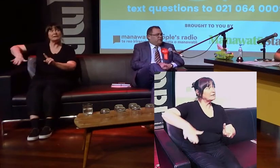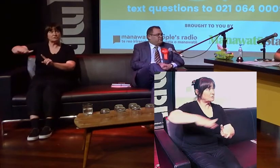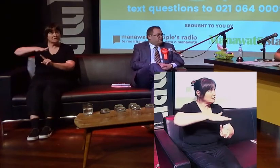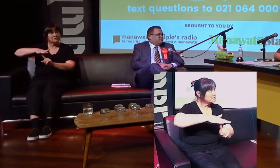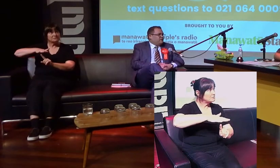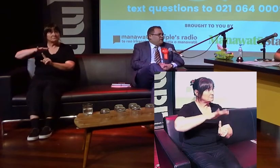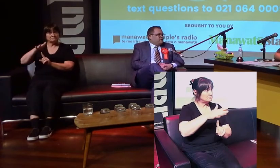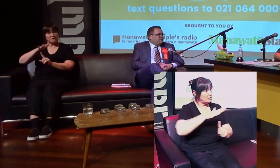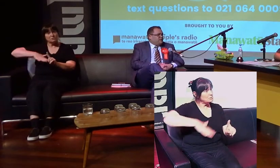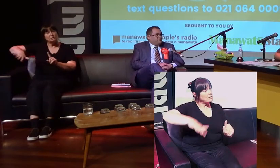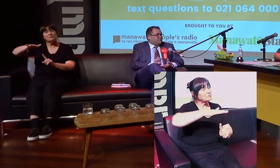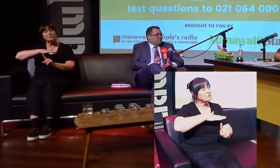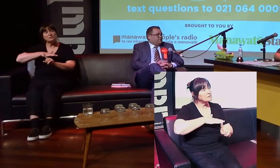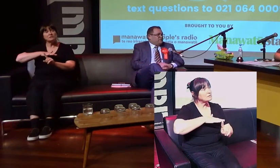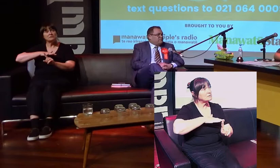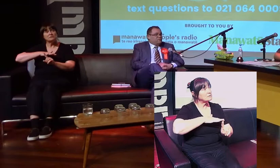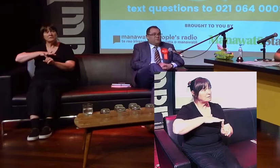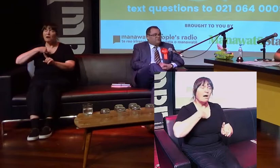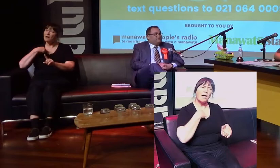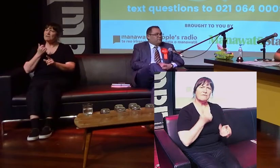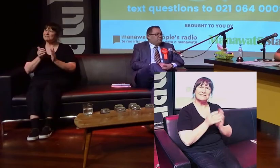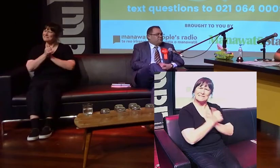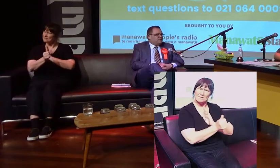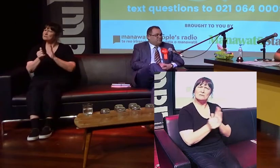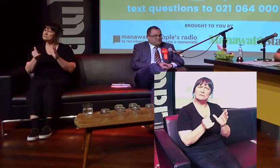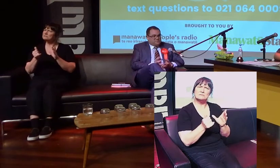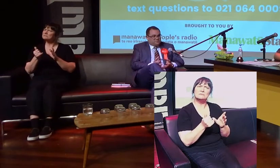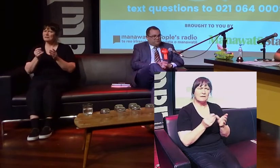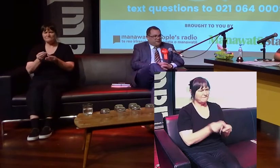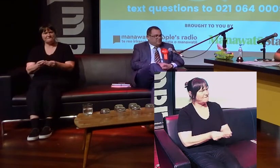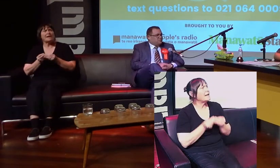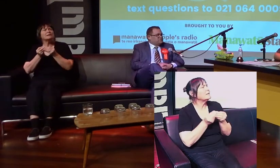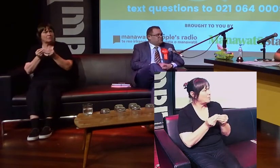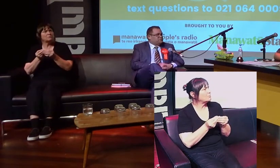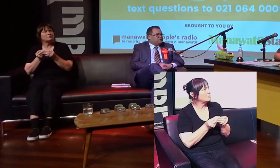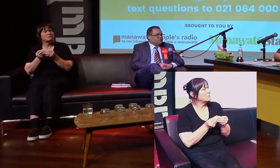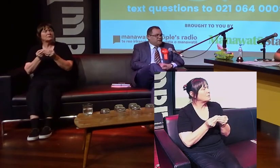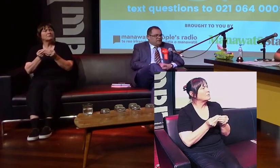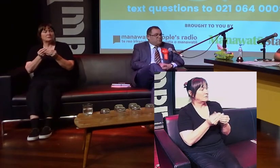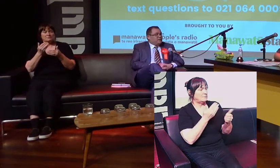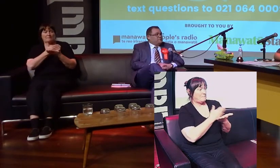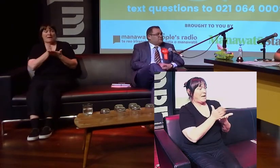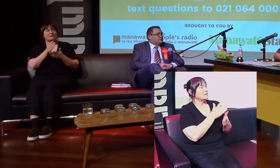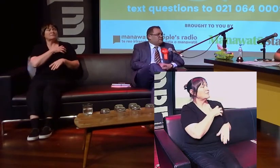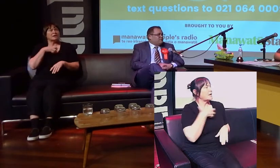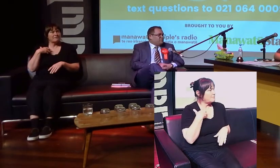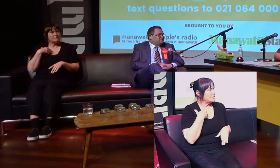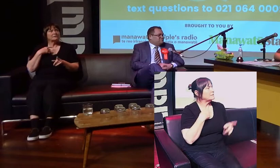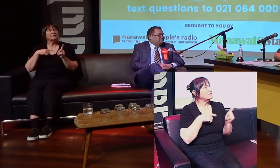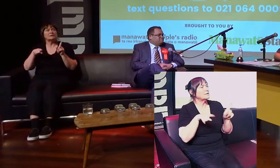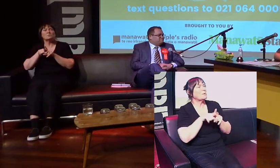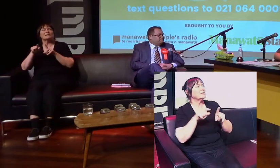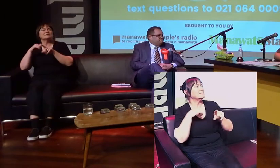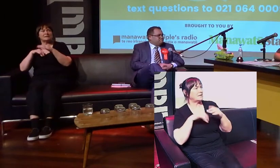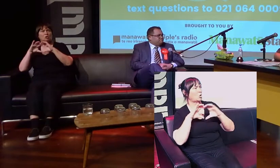with electors that I have a skill set that I think would be very valuable as a member of the Labour caucus, but also in Parliament and in government.